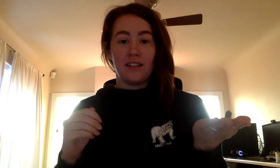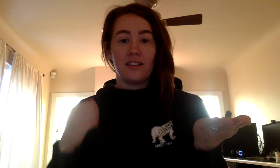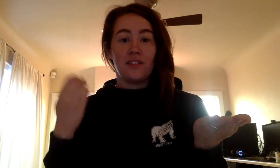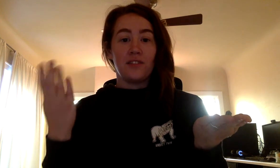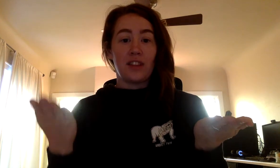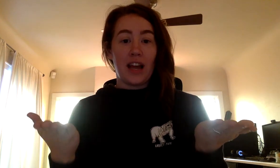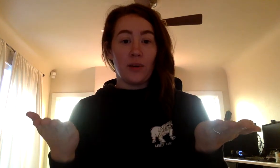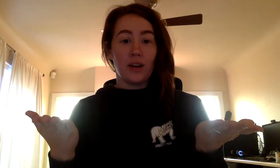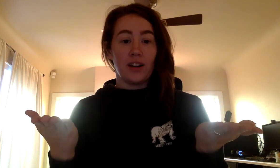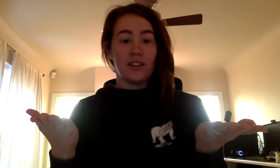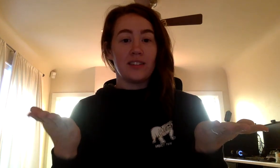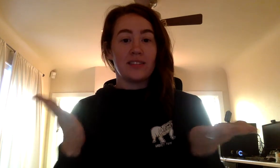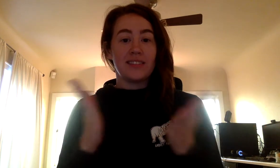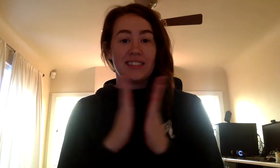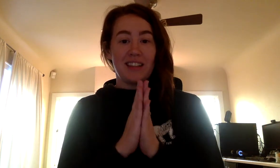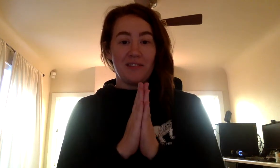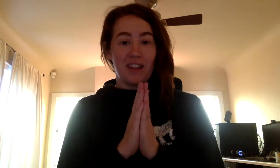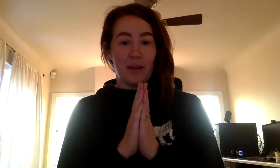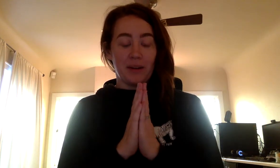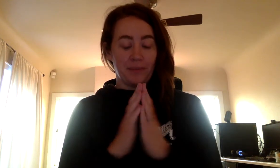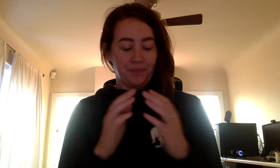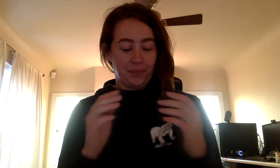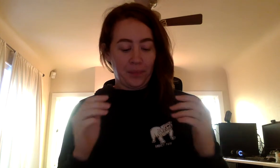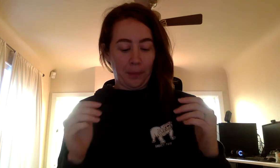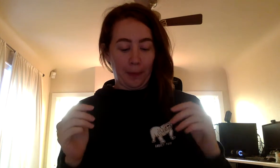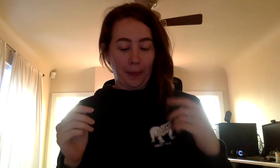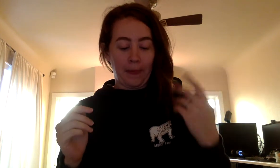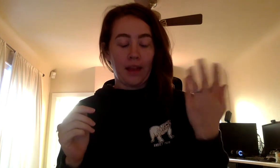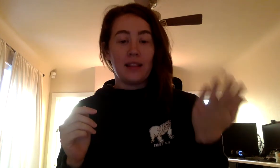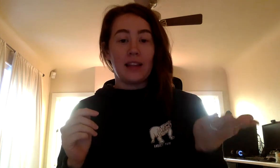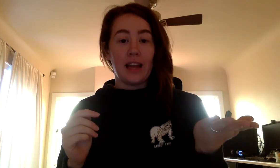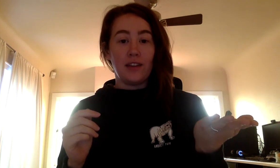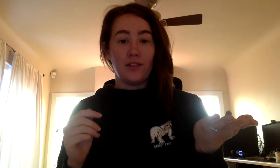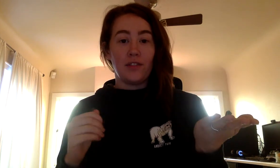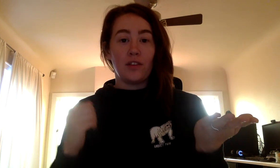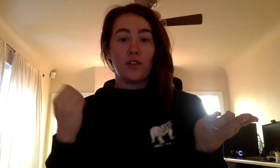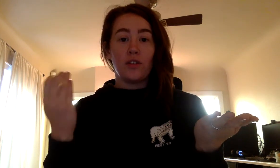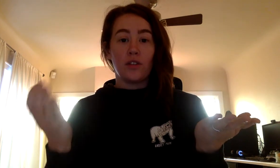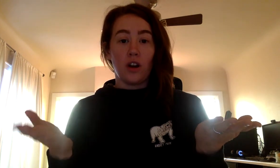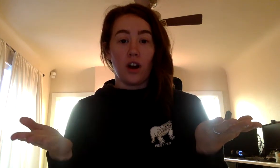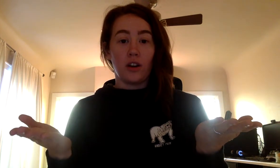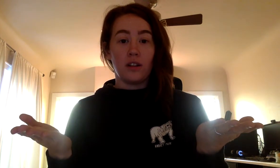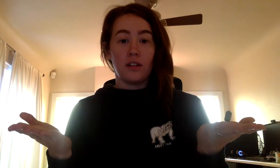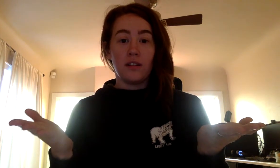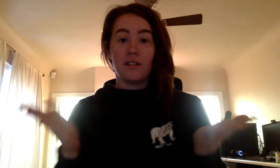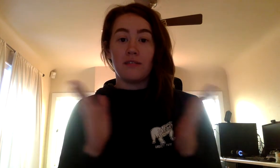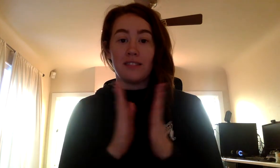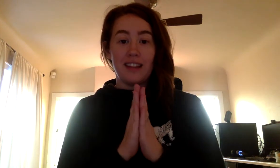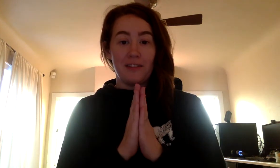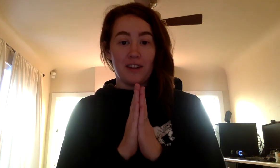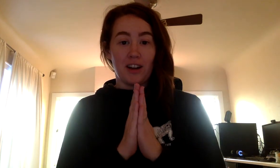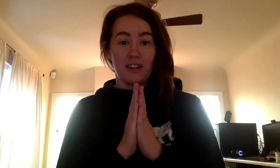flower, sunflower. Life, guard, lifeguard.